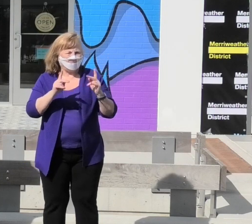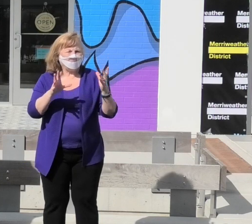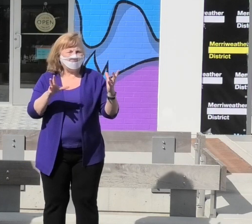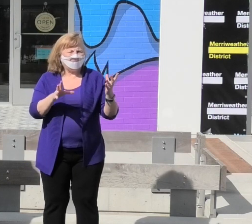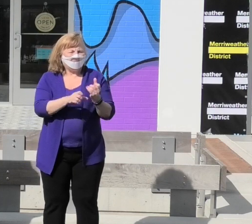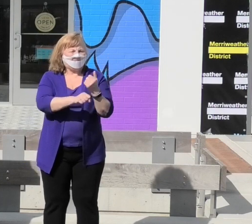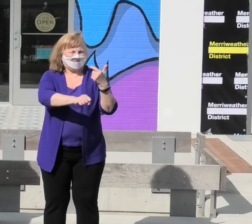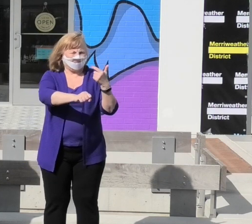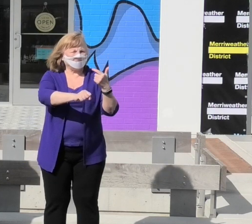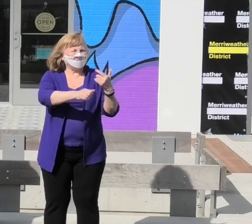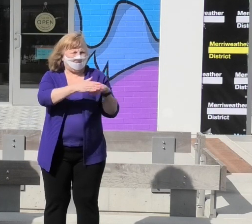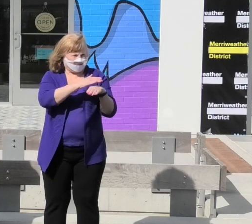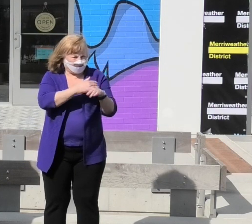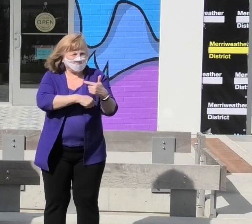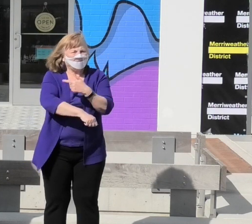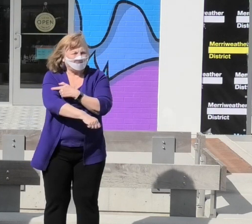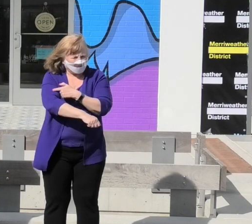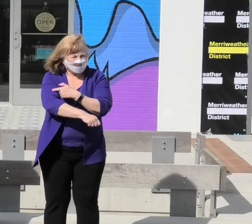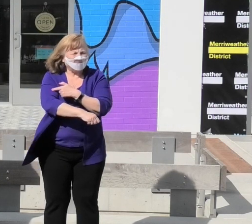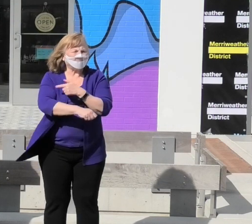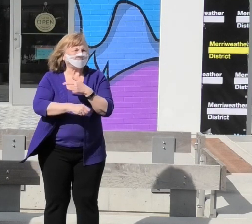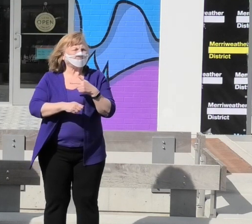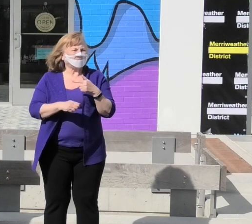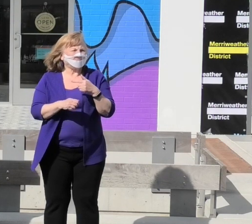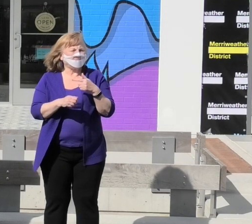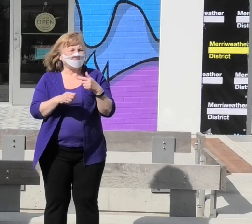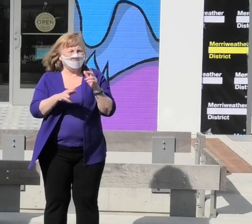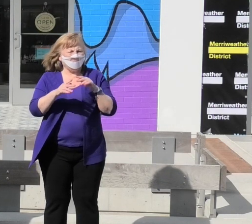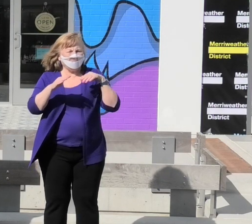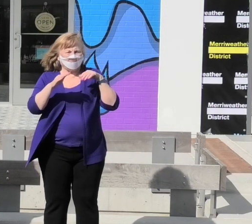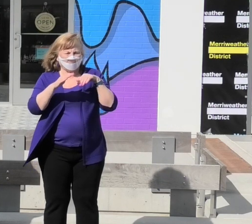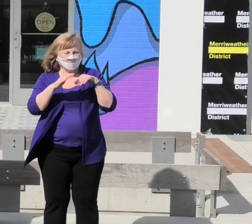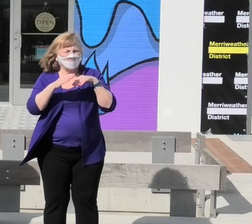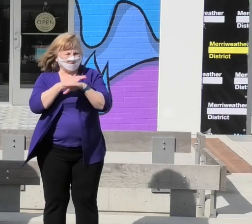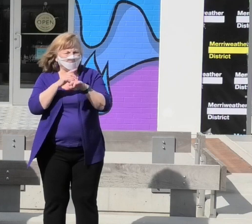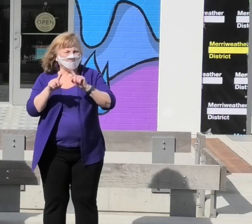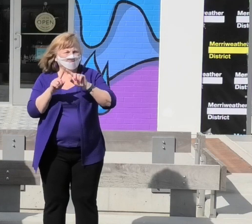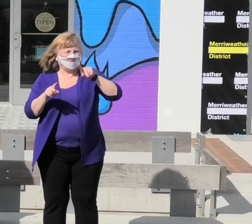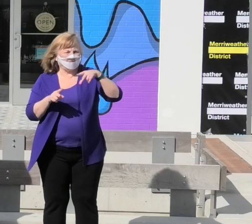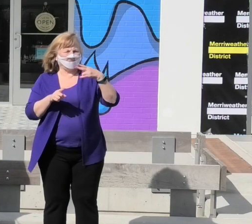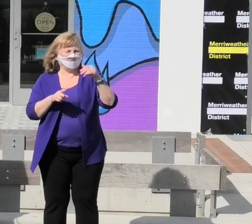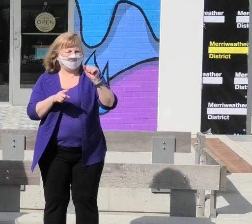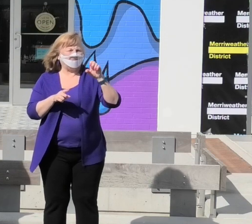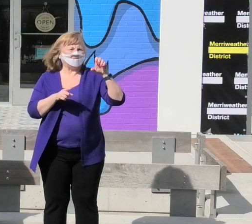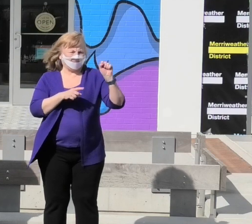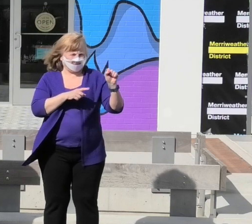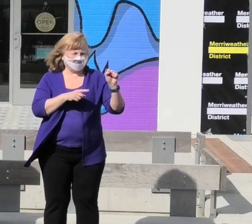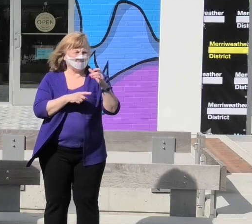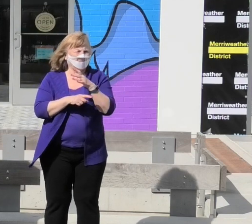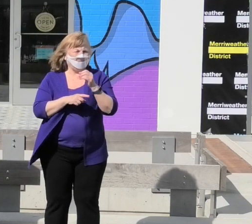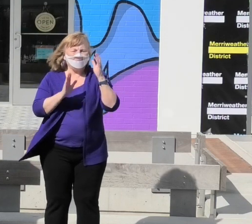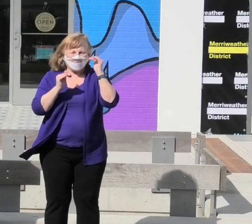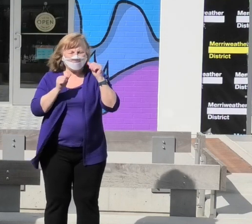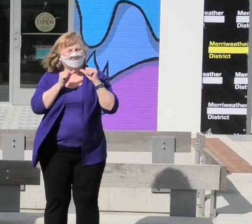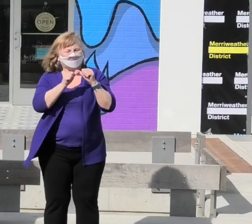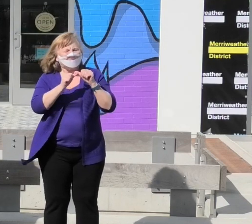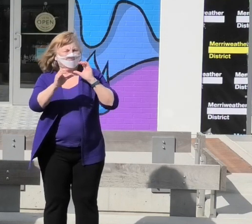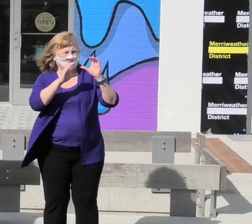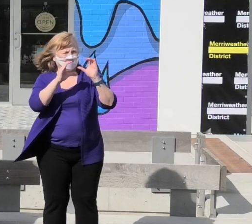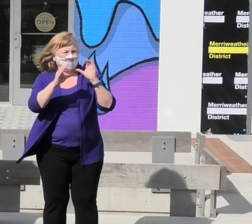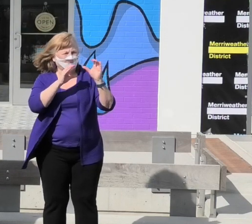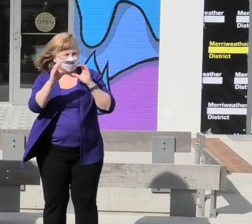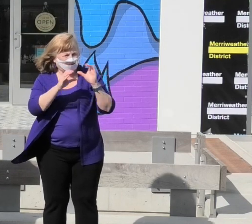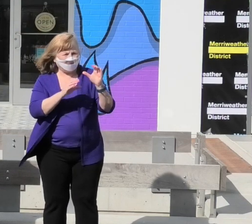able to get access to the vaccine going into the various phases. And we think that continued communication